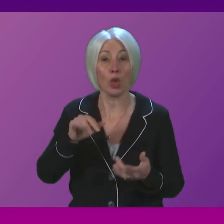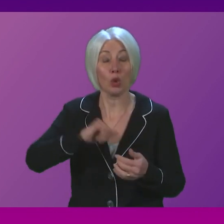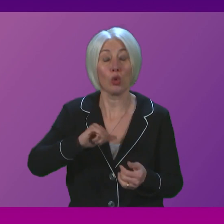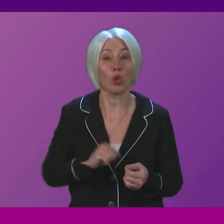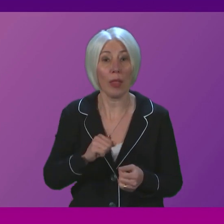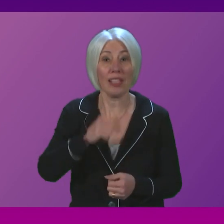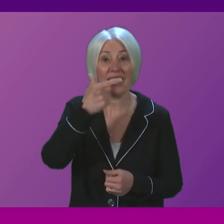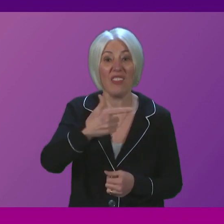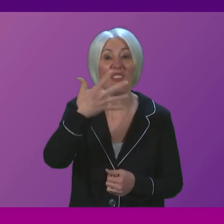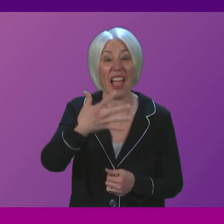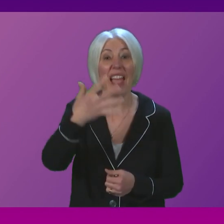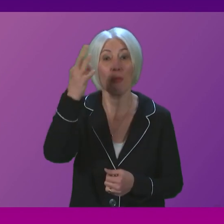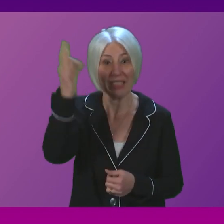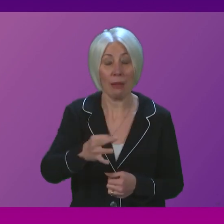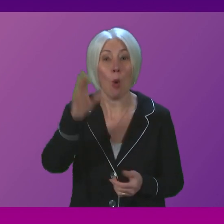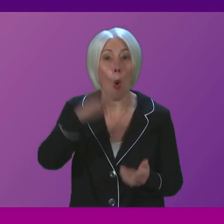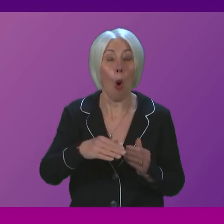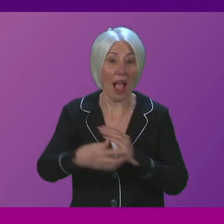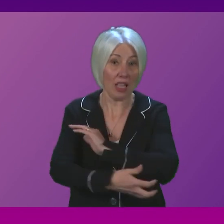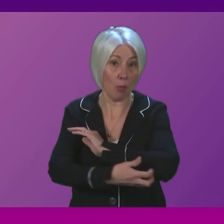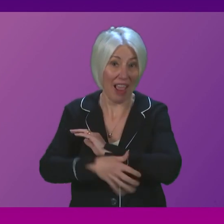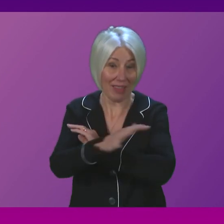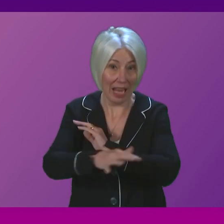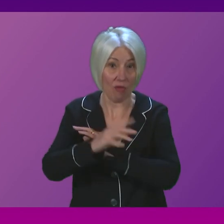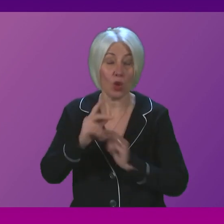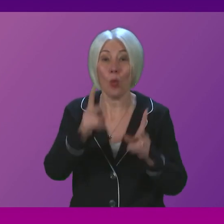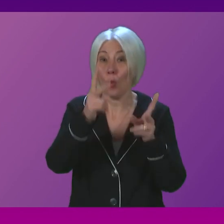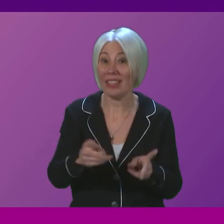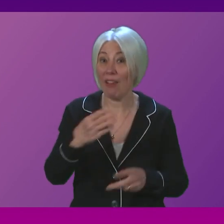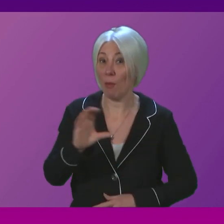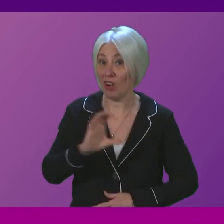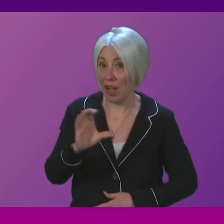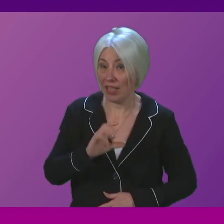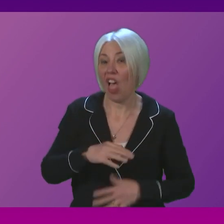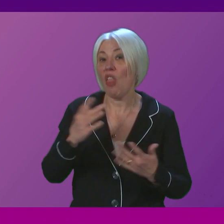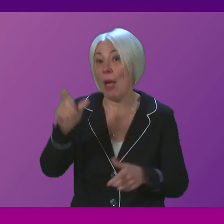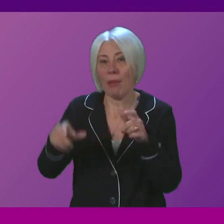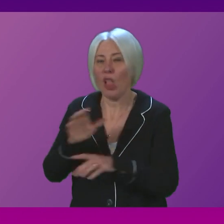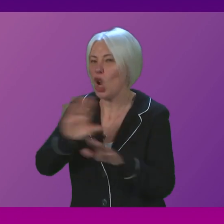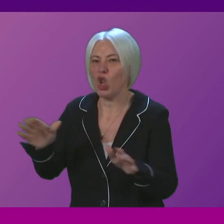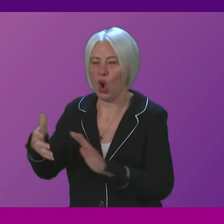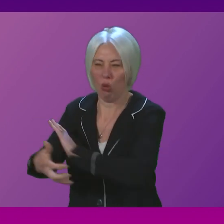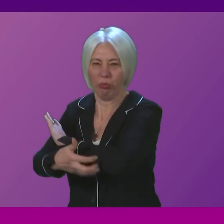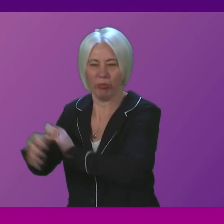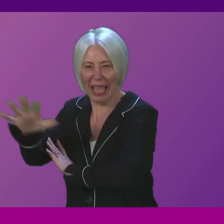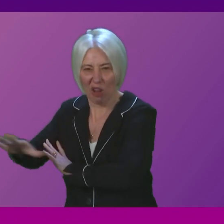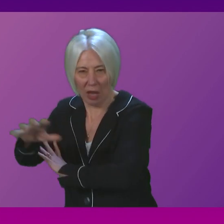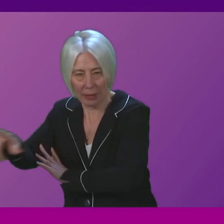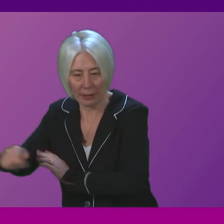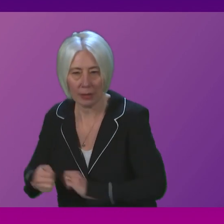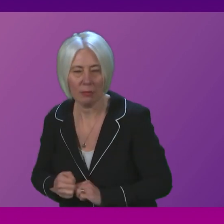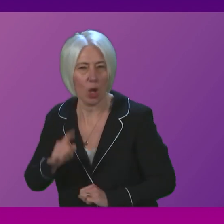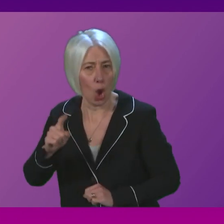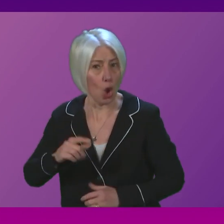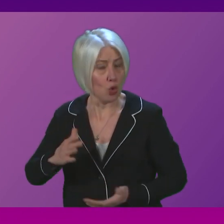% more likely to die from cancer than those in the least deprived areas. Is the First Minister content with this